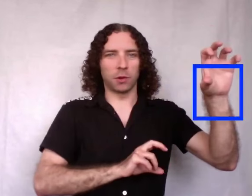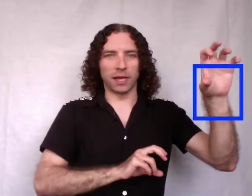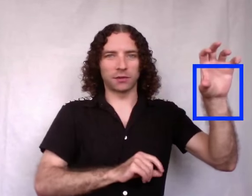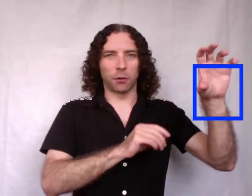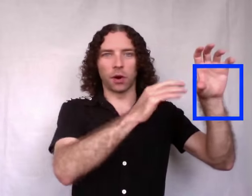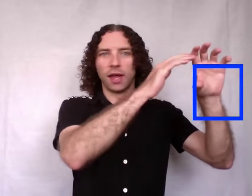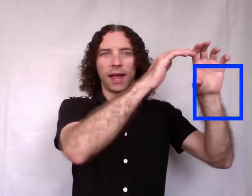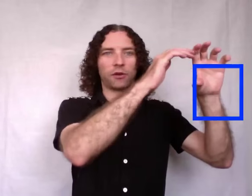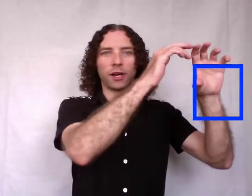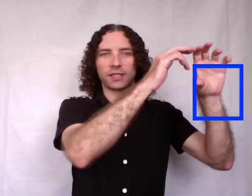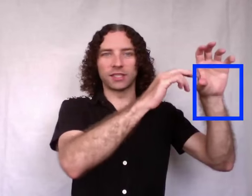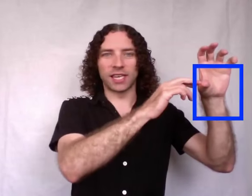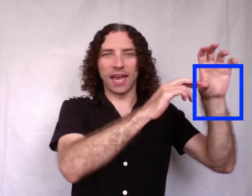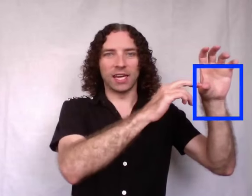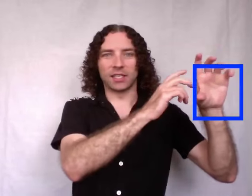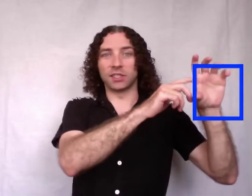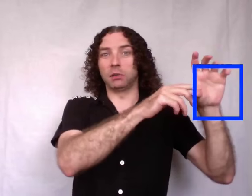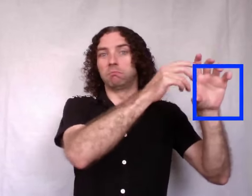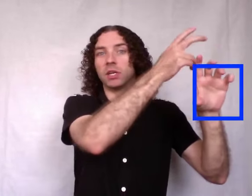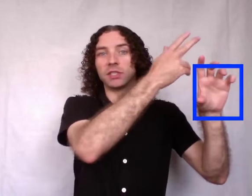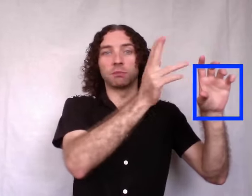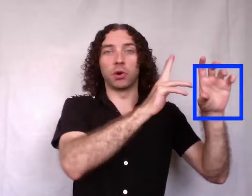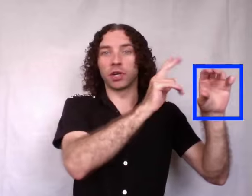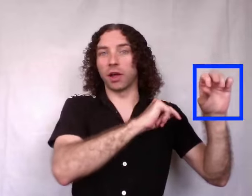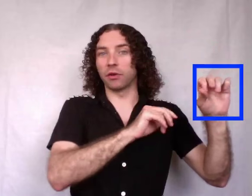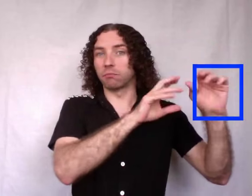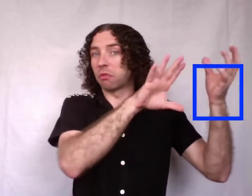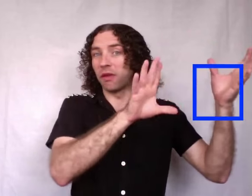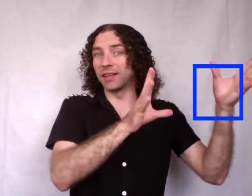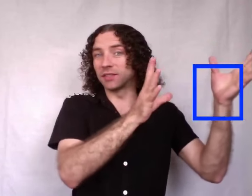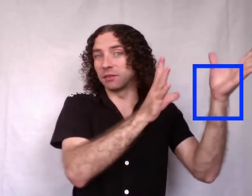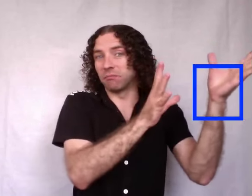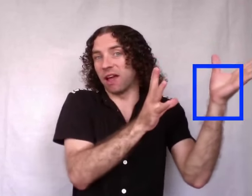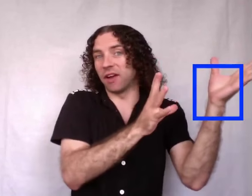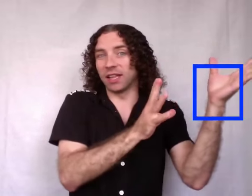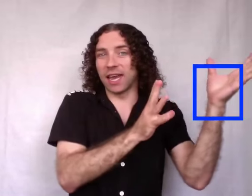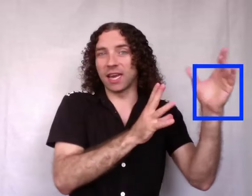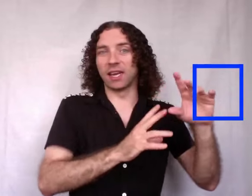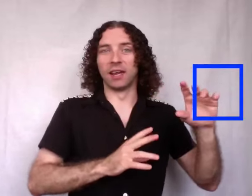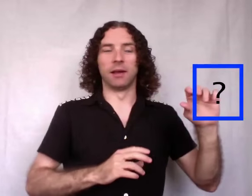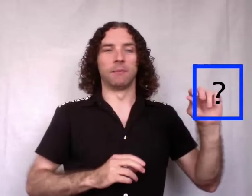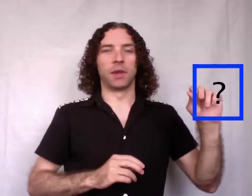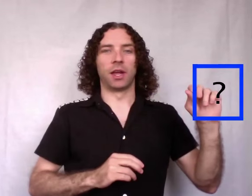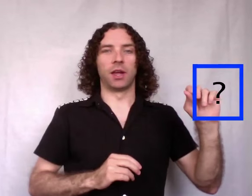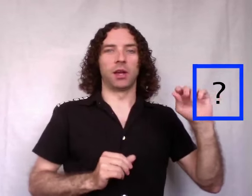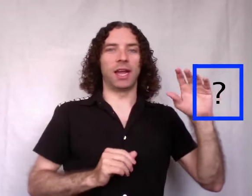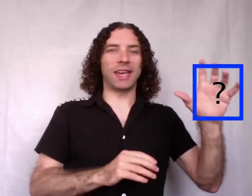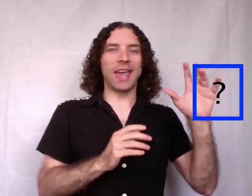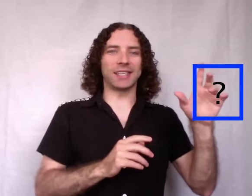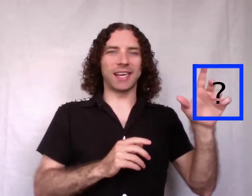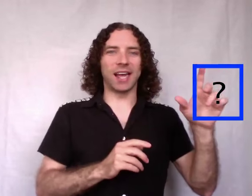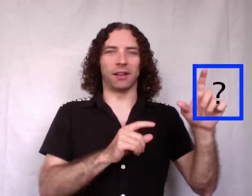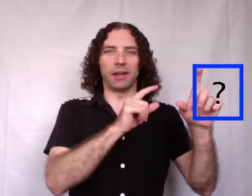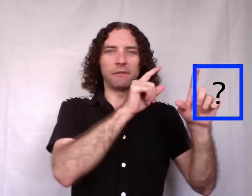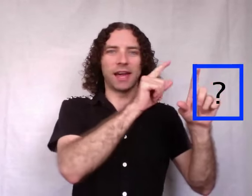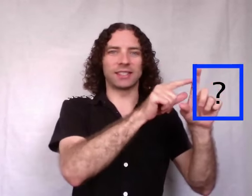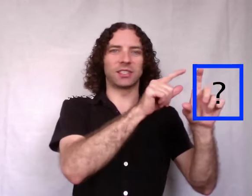you asked for and tries to scan it to see, does this point to other things that I've allocated? It can't tell if that's